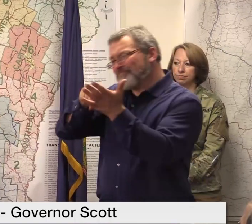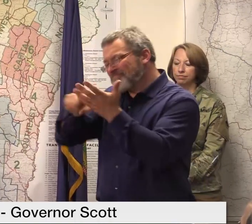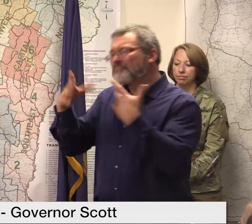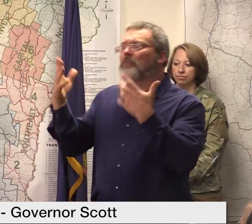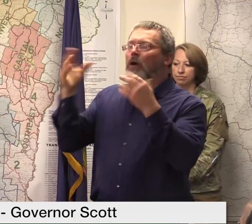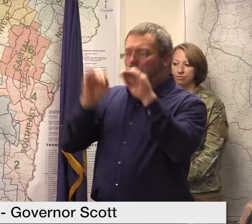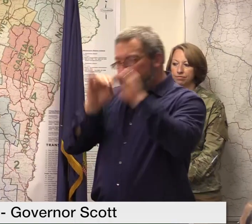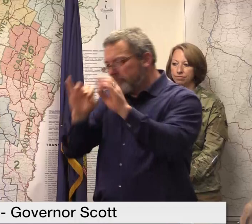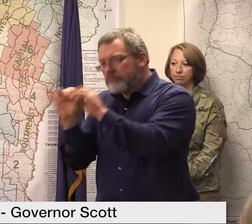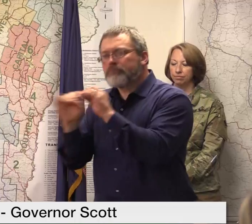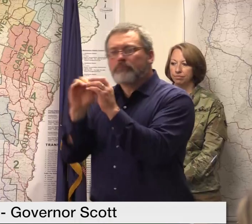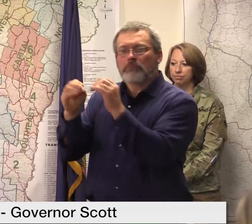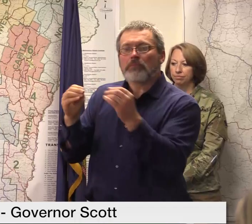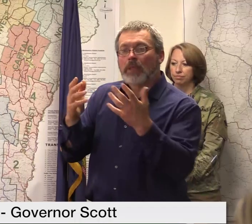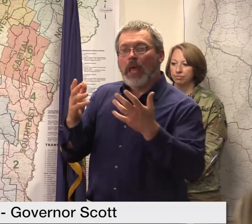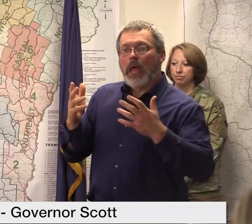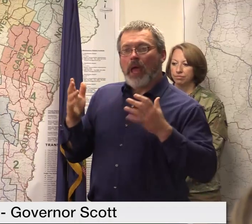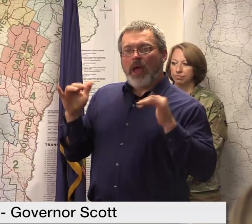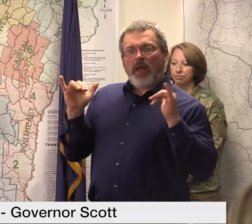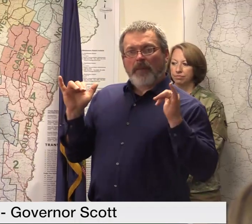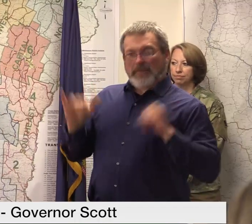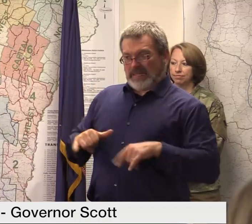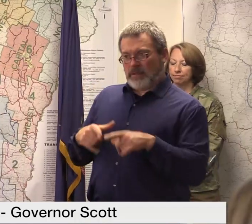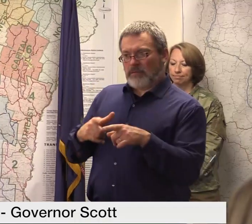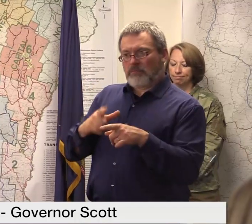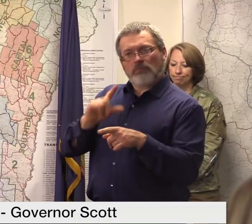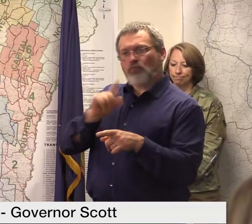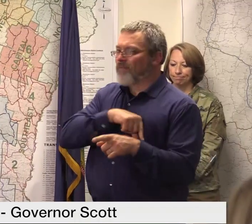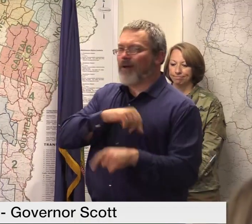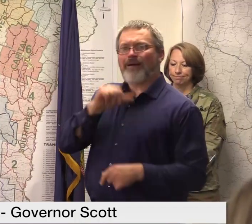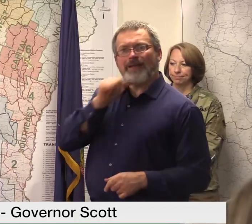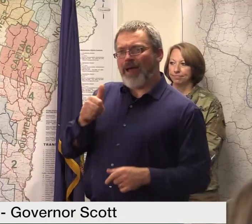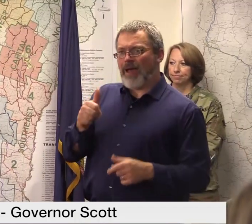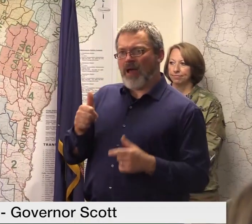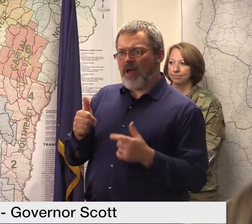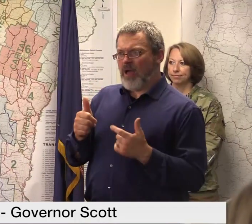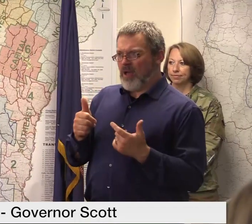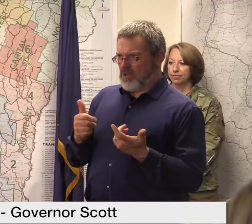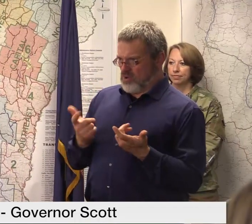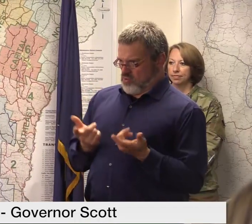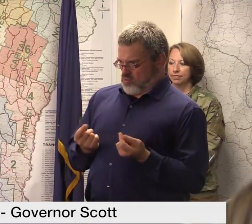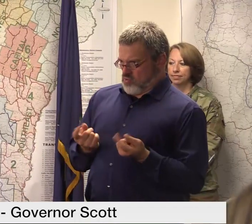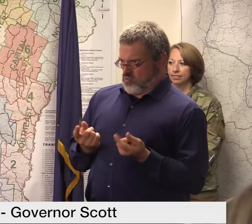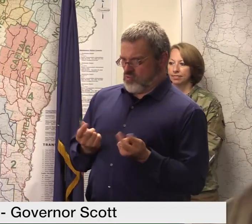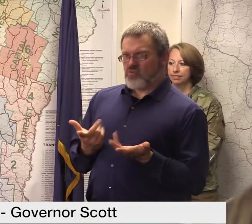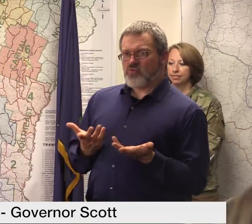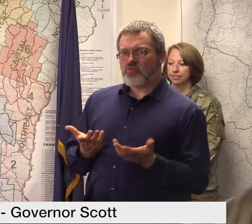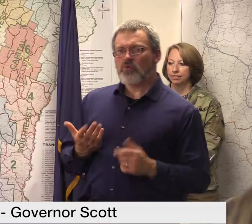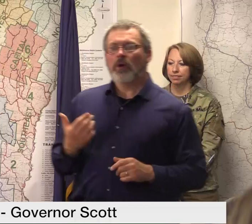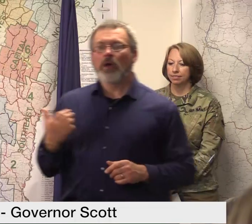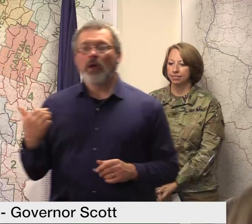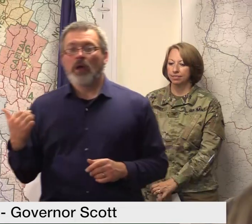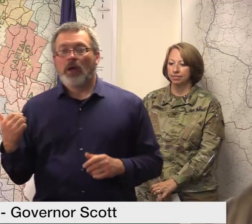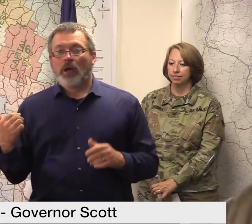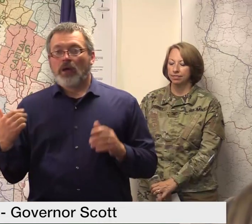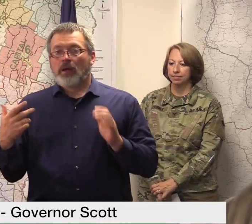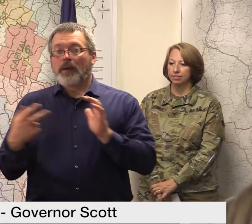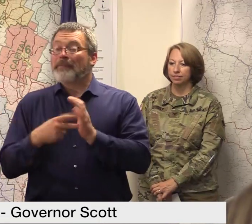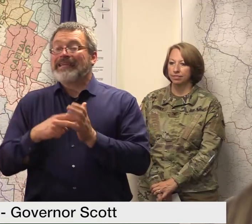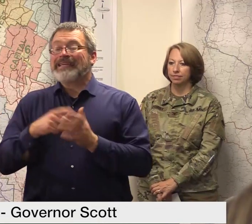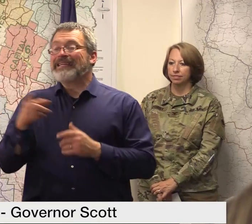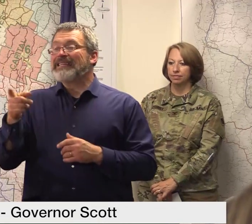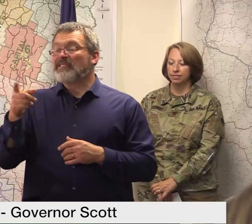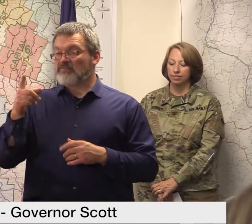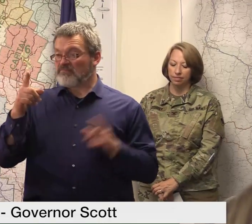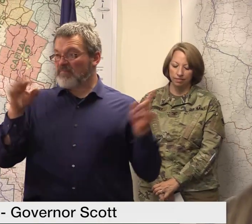of course the direct result is those individuals are eligible for FEMA assistance and